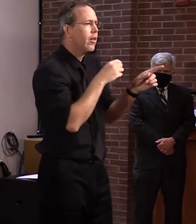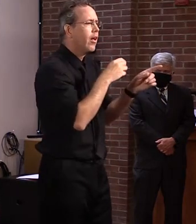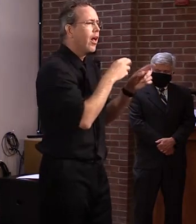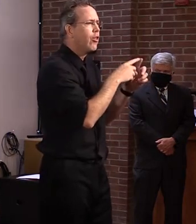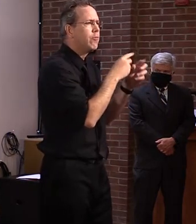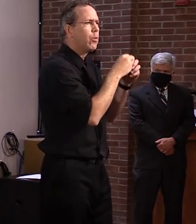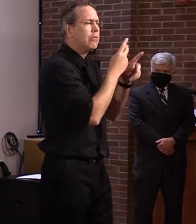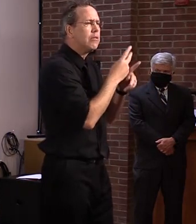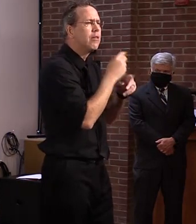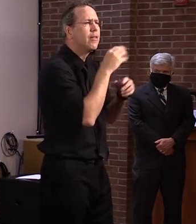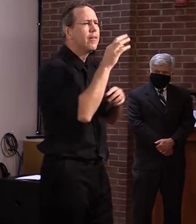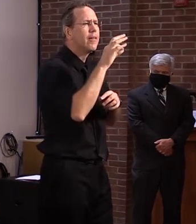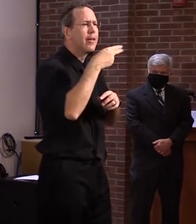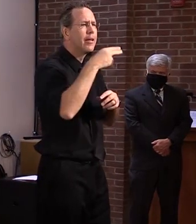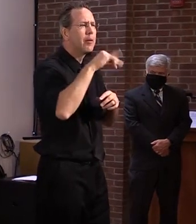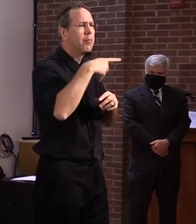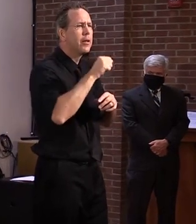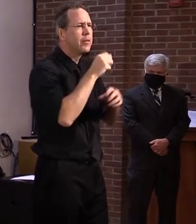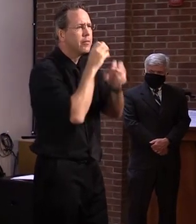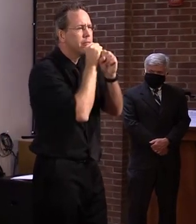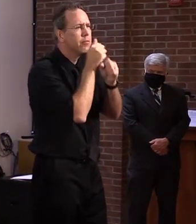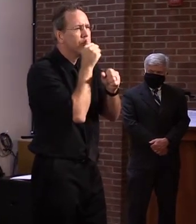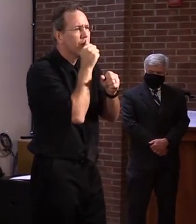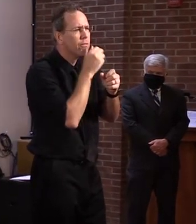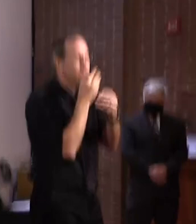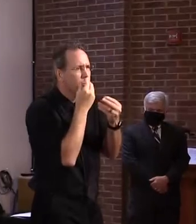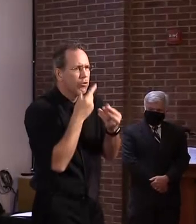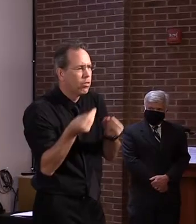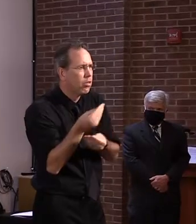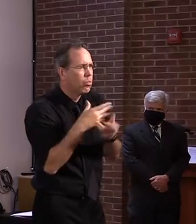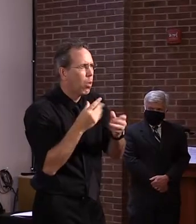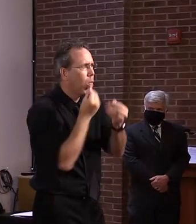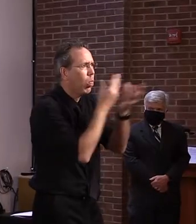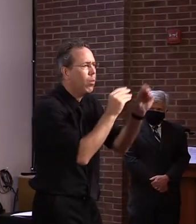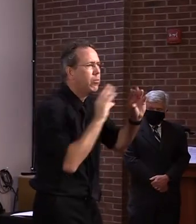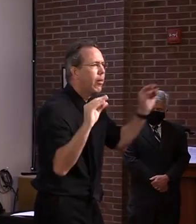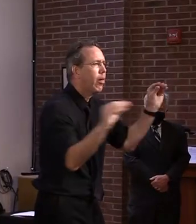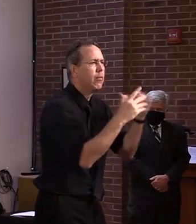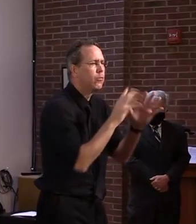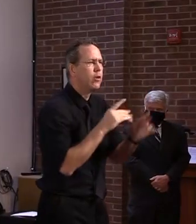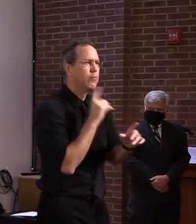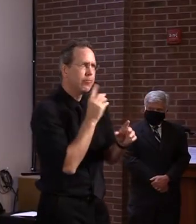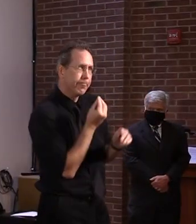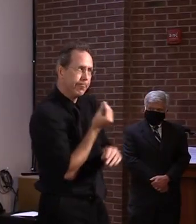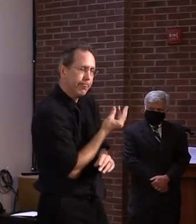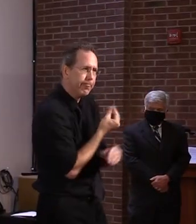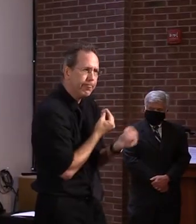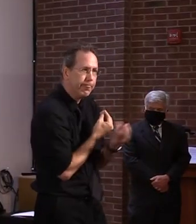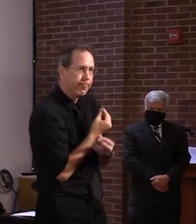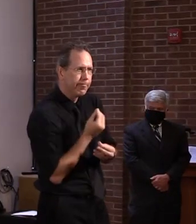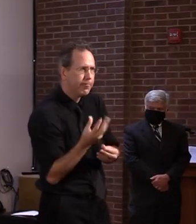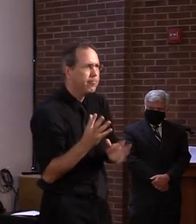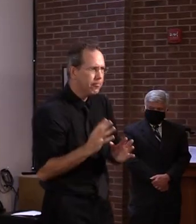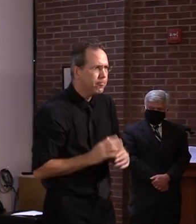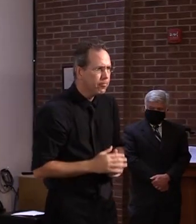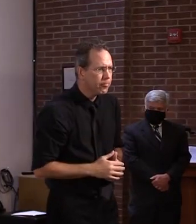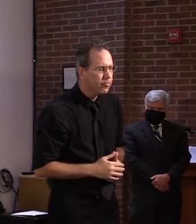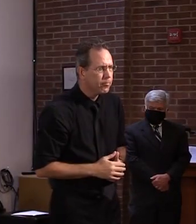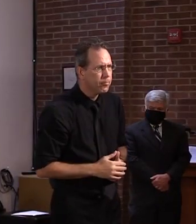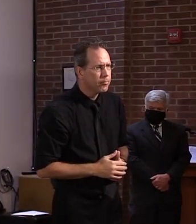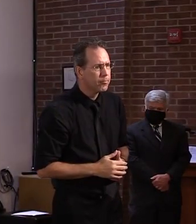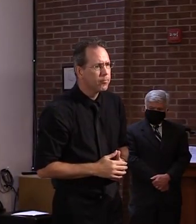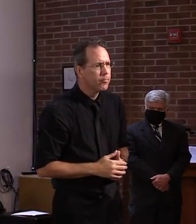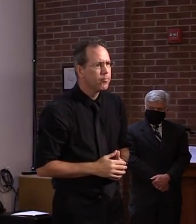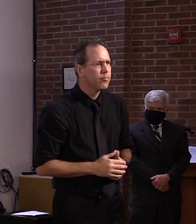Um, would FERPA, like, limit the amount you think you can say about a case, or would it limit, like, your ability to